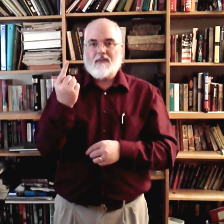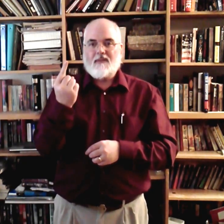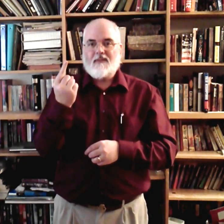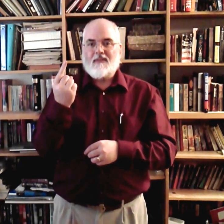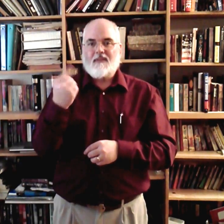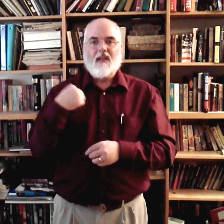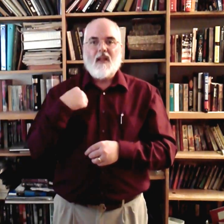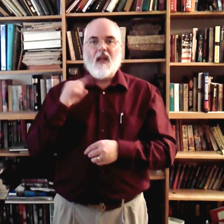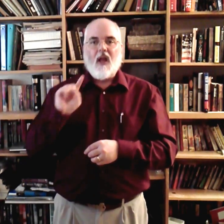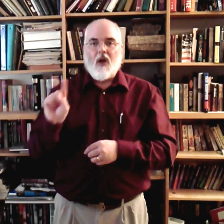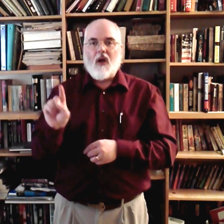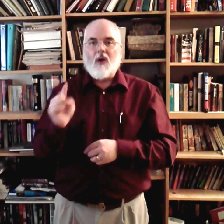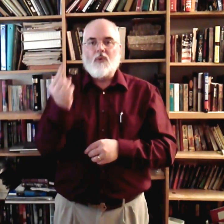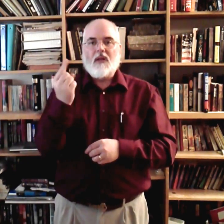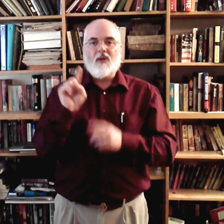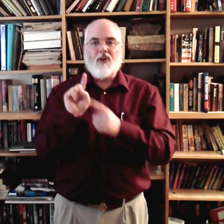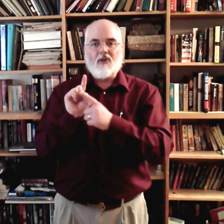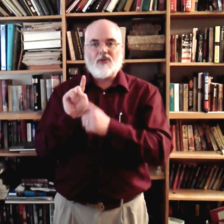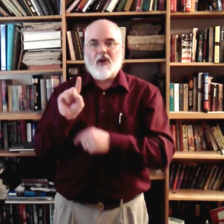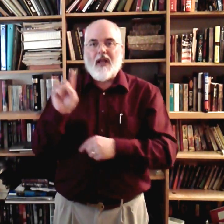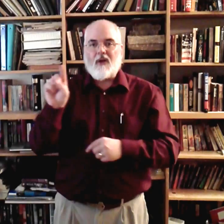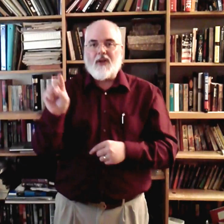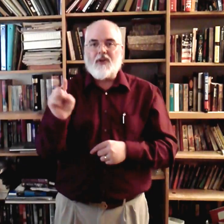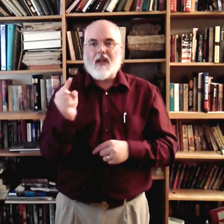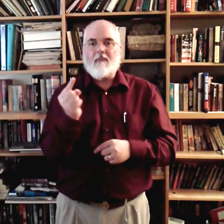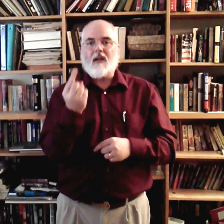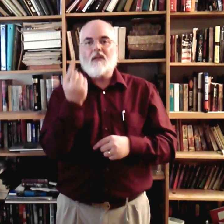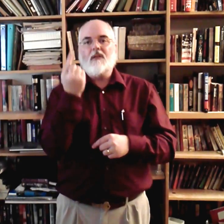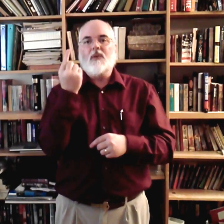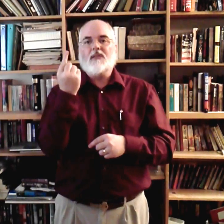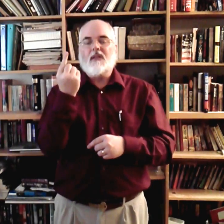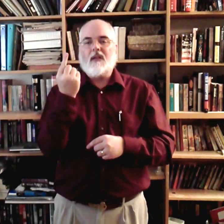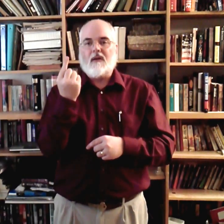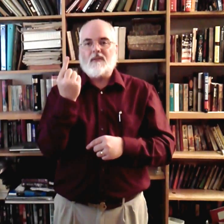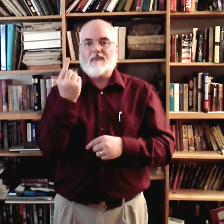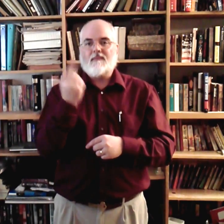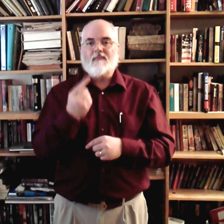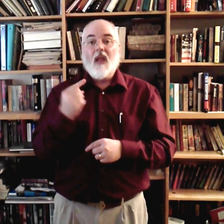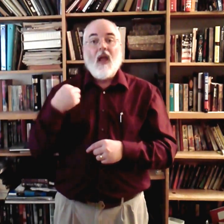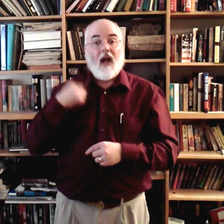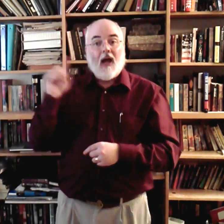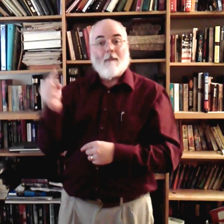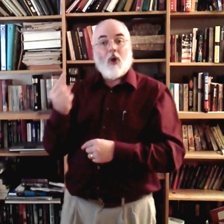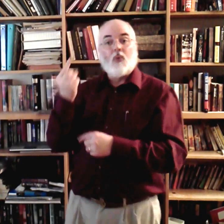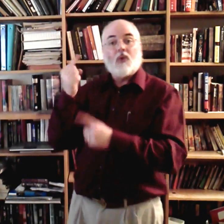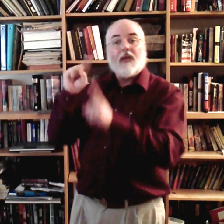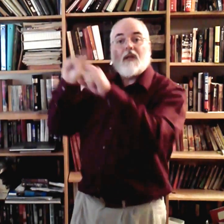only. Your knuckles start out, and you kind of make a little twist in the air. I'm only